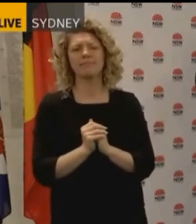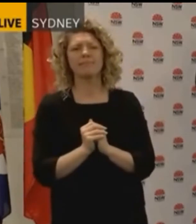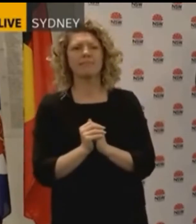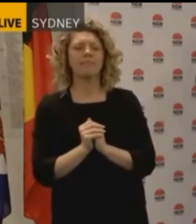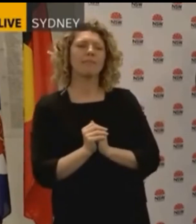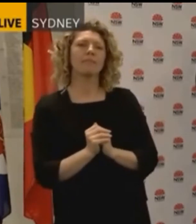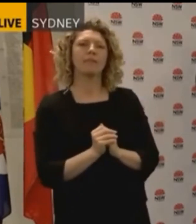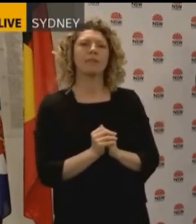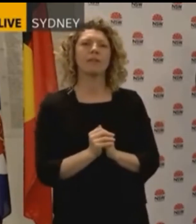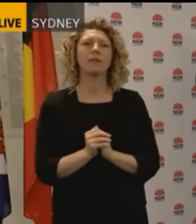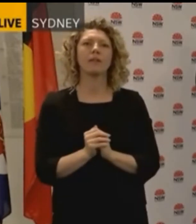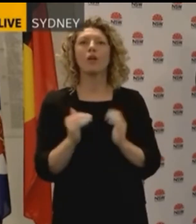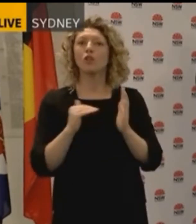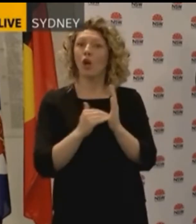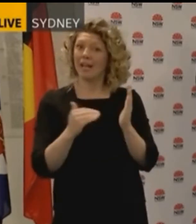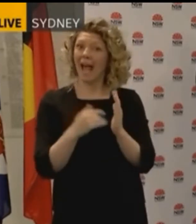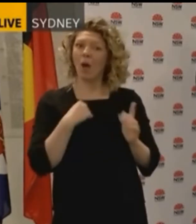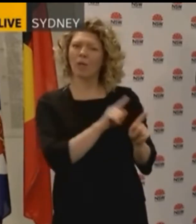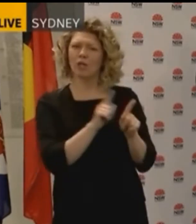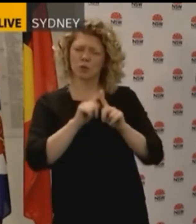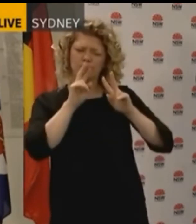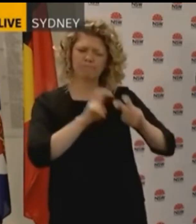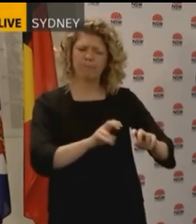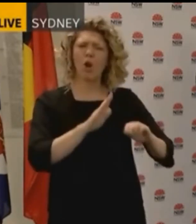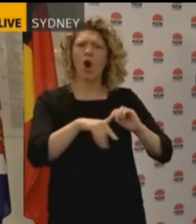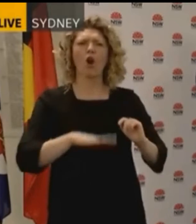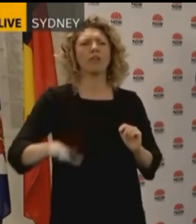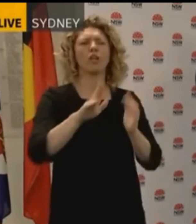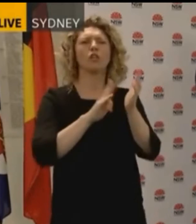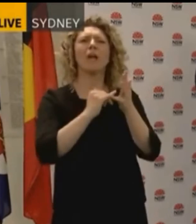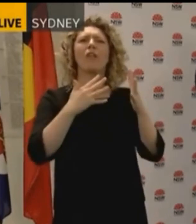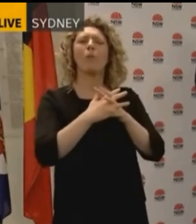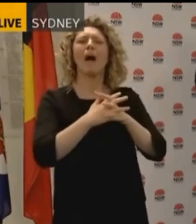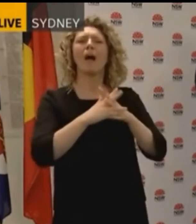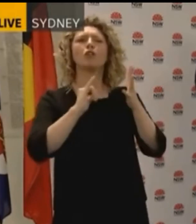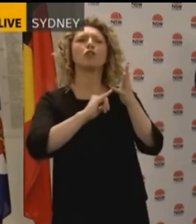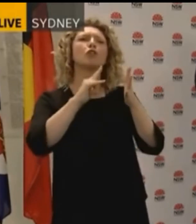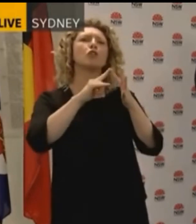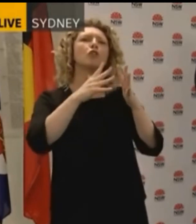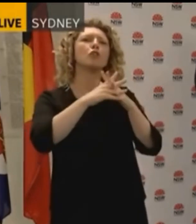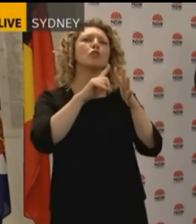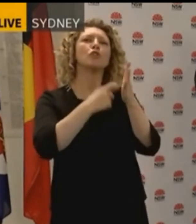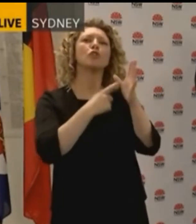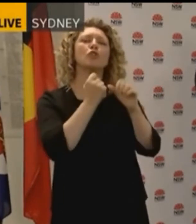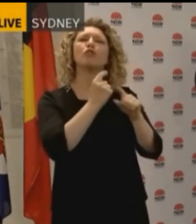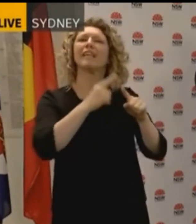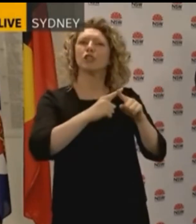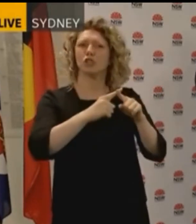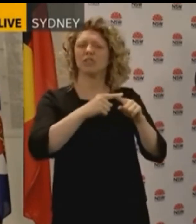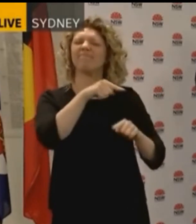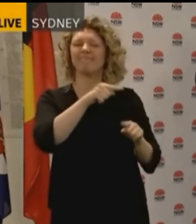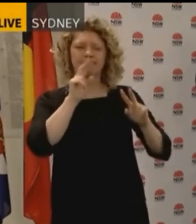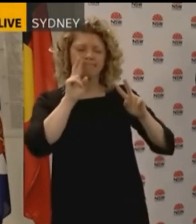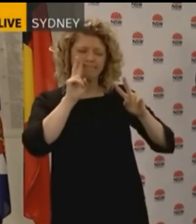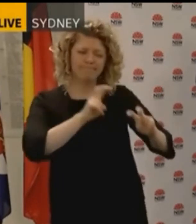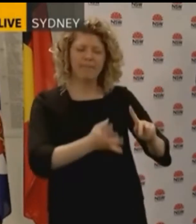expanding the state's sewage surveillance system and we have had a detection in the treatment plant at Quakers Hill